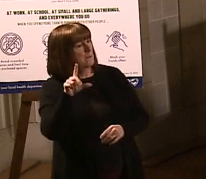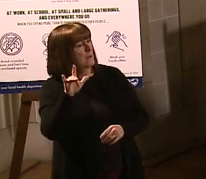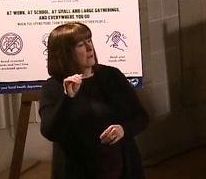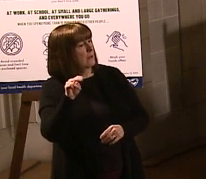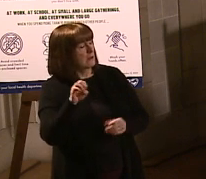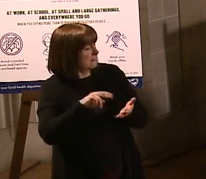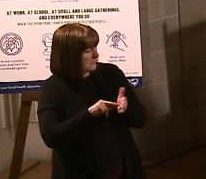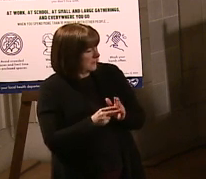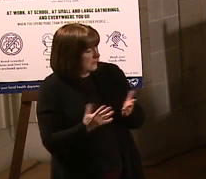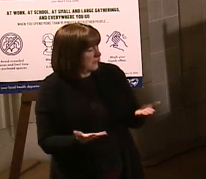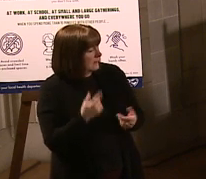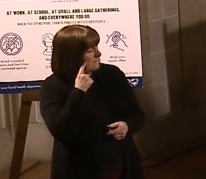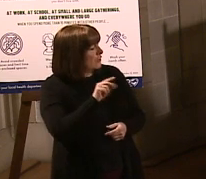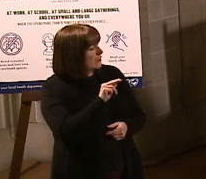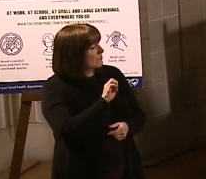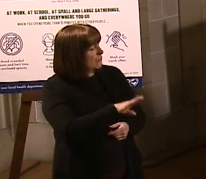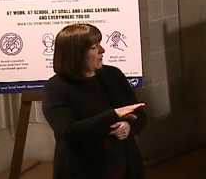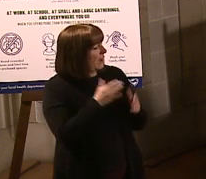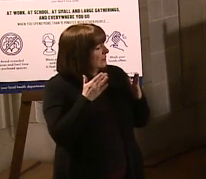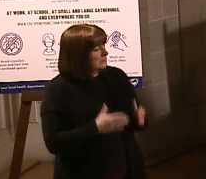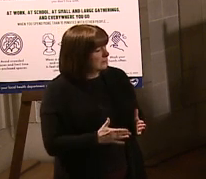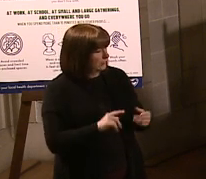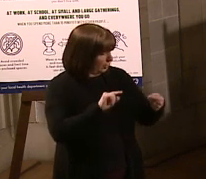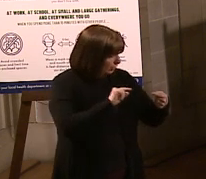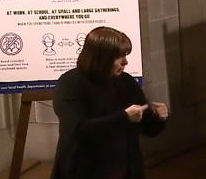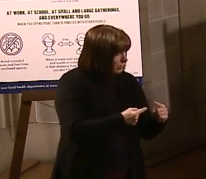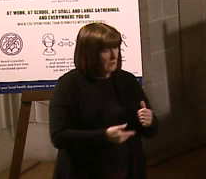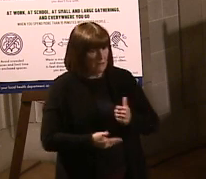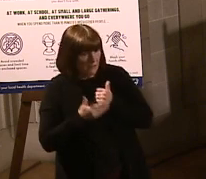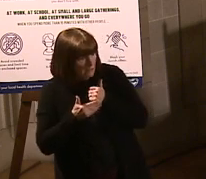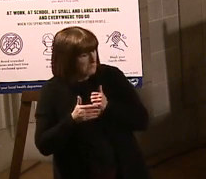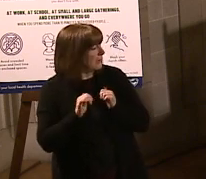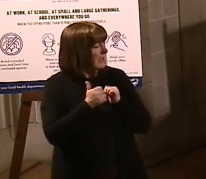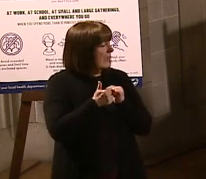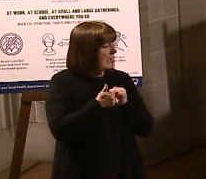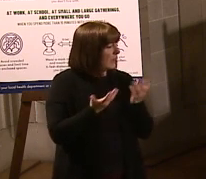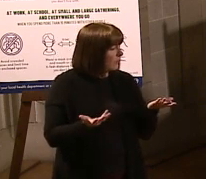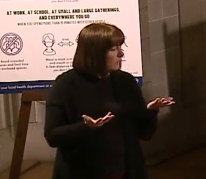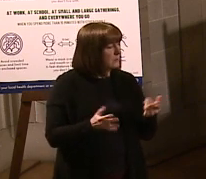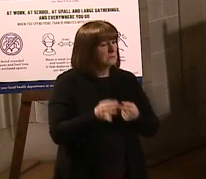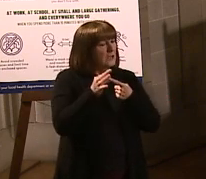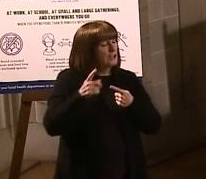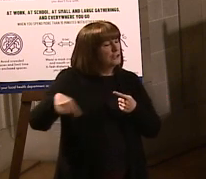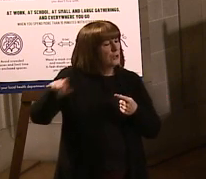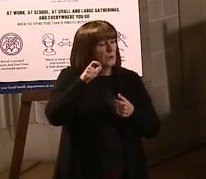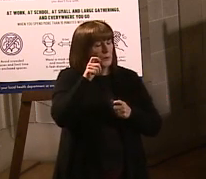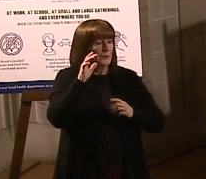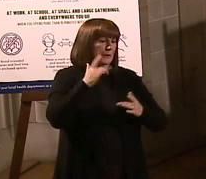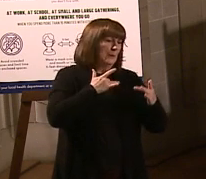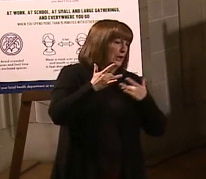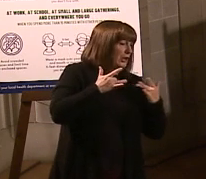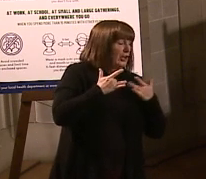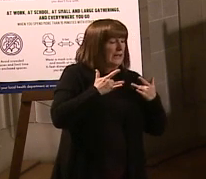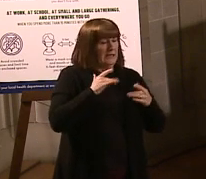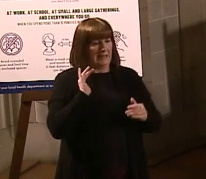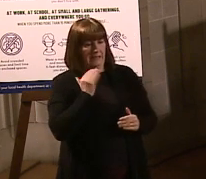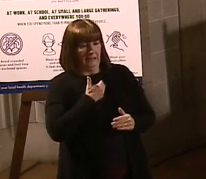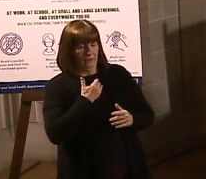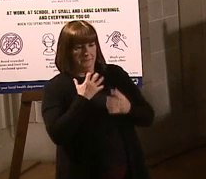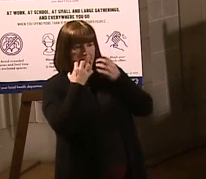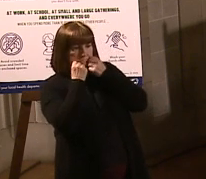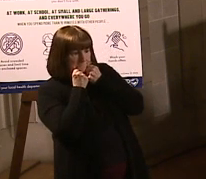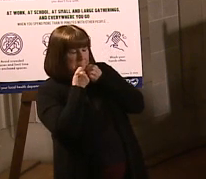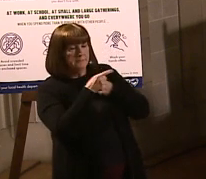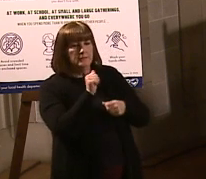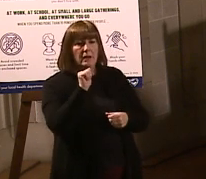that mean for Nebraskans? How will it hurt and or help Nebraskans and specifically geared to those who were worried about the Ogle Aquifer and some